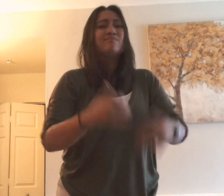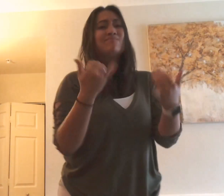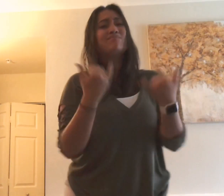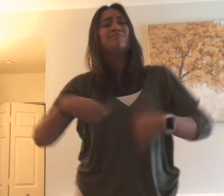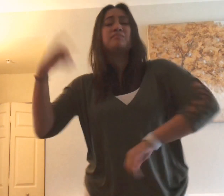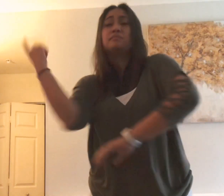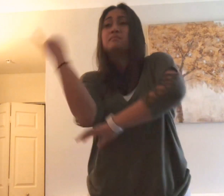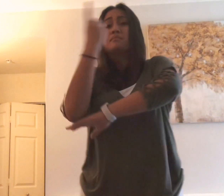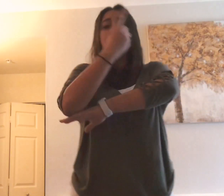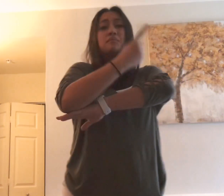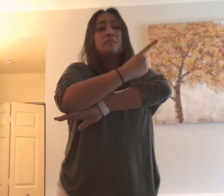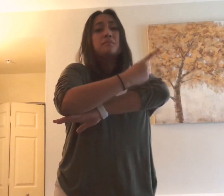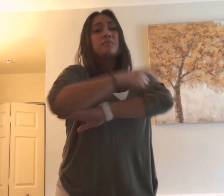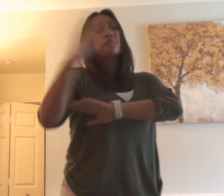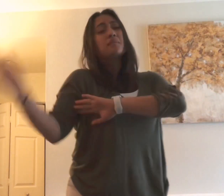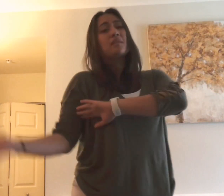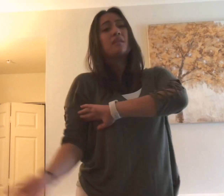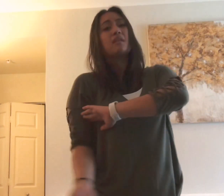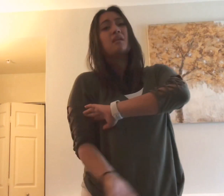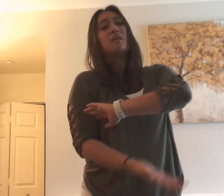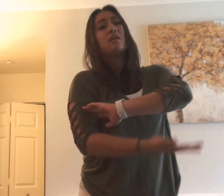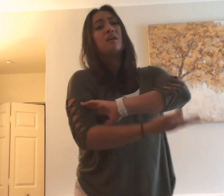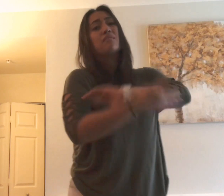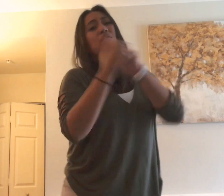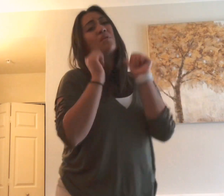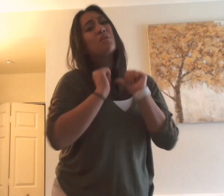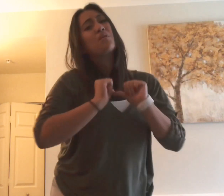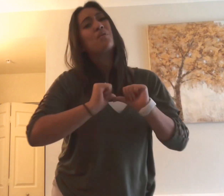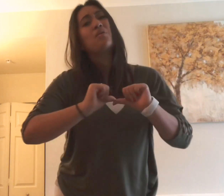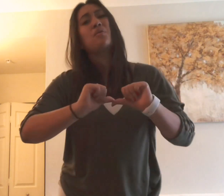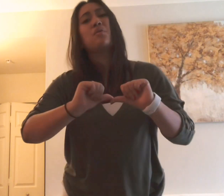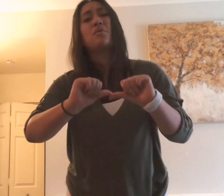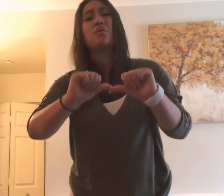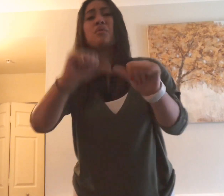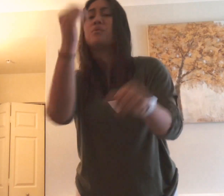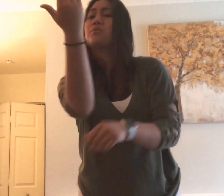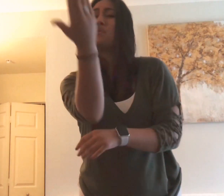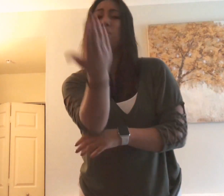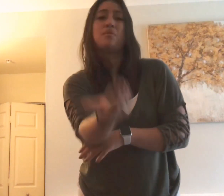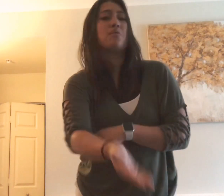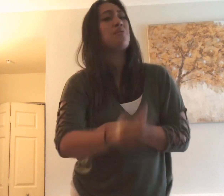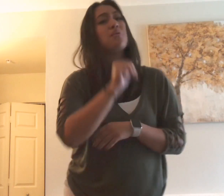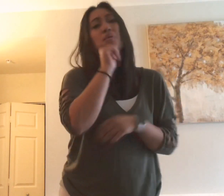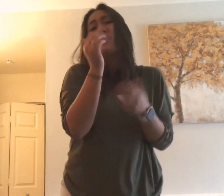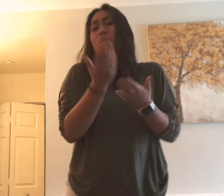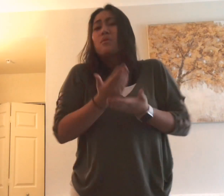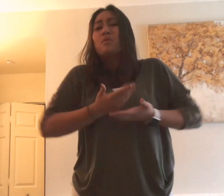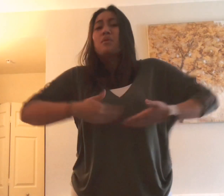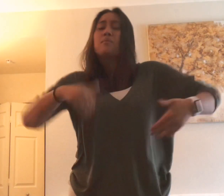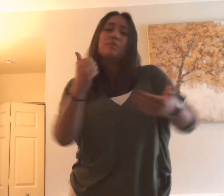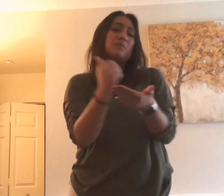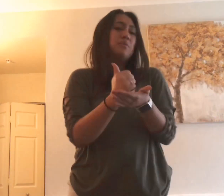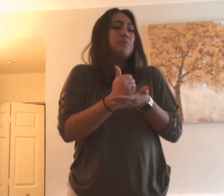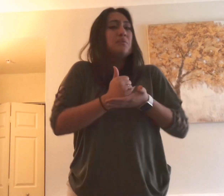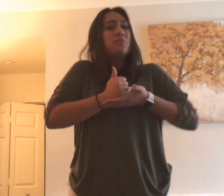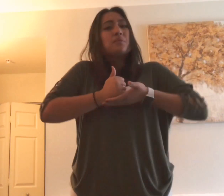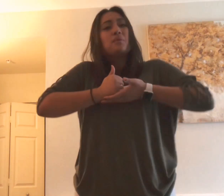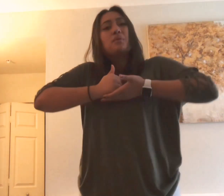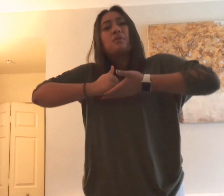now the day bleeds into nightfall And you're not here to get me through it